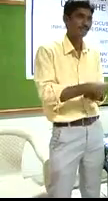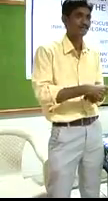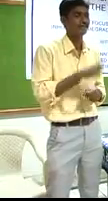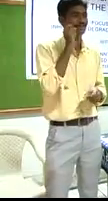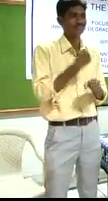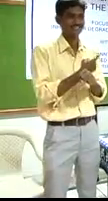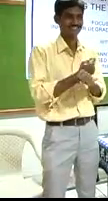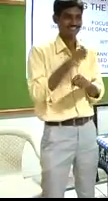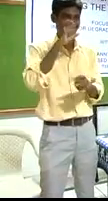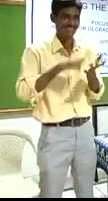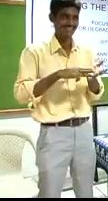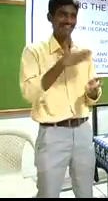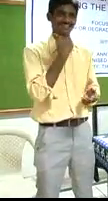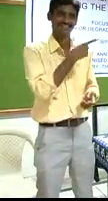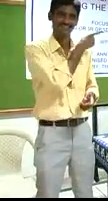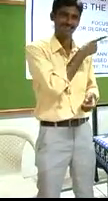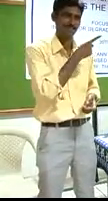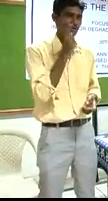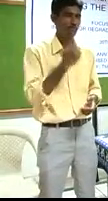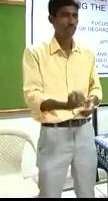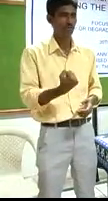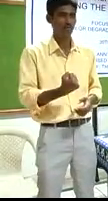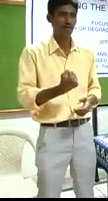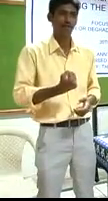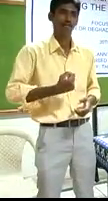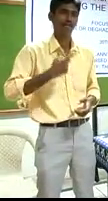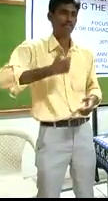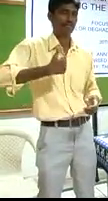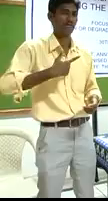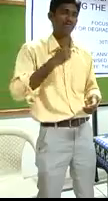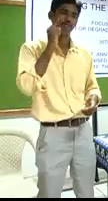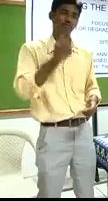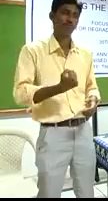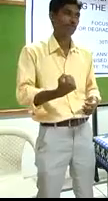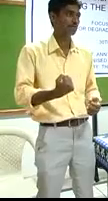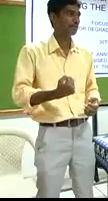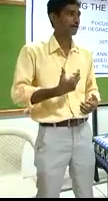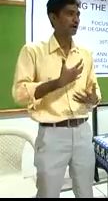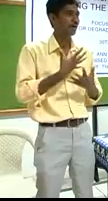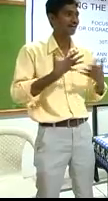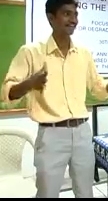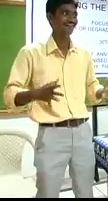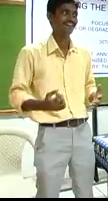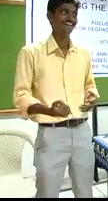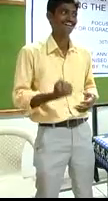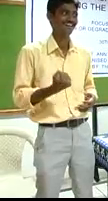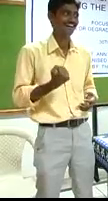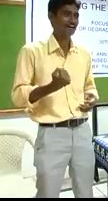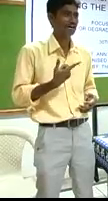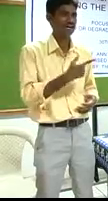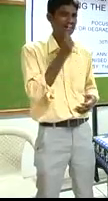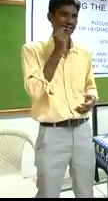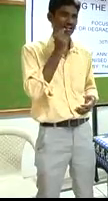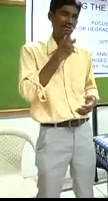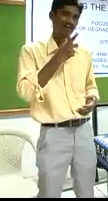Reddy who was very, very powerful leader. Powerful in every sense. So he brought such a powerful mining